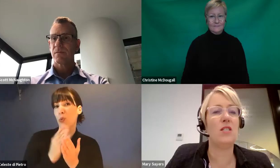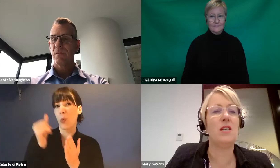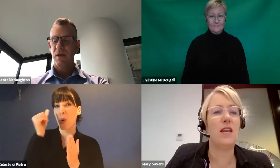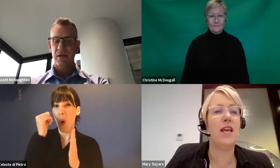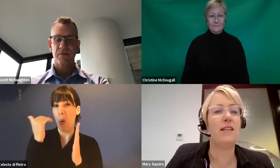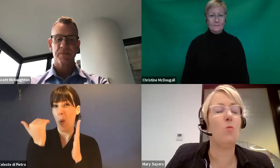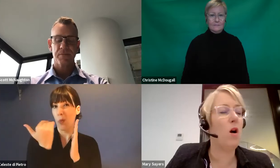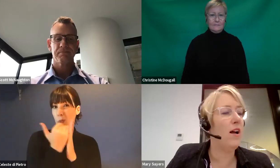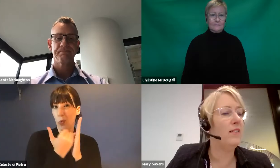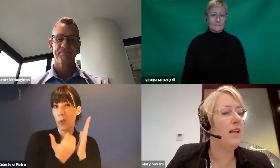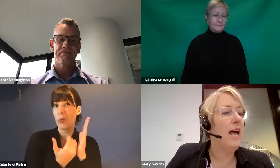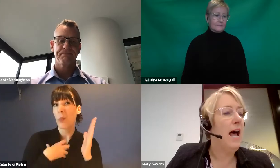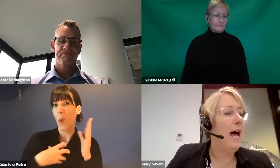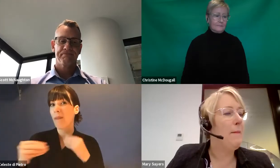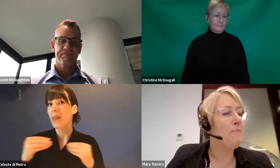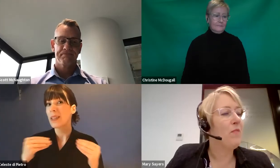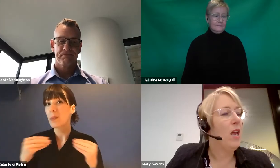connections in the next little while.